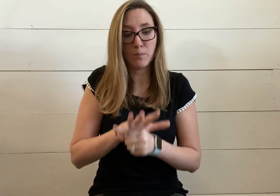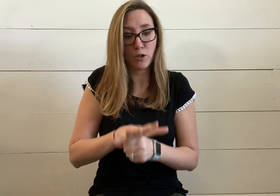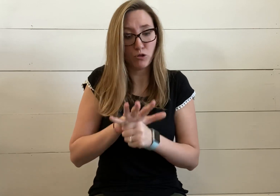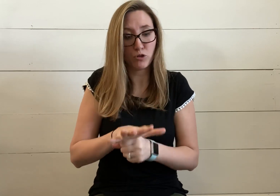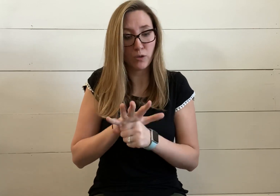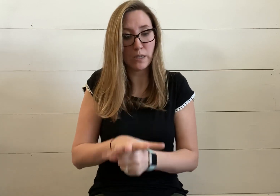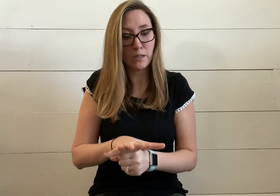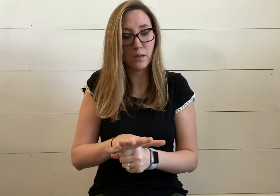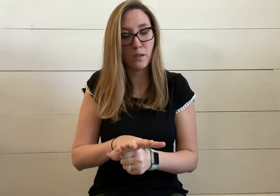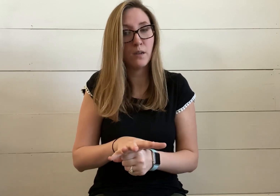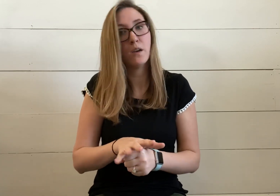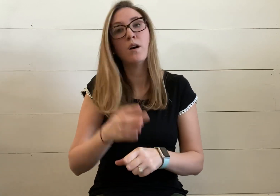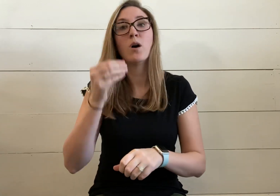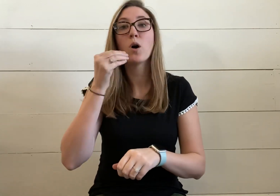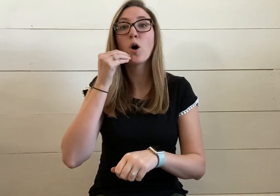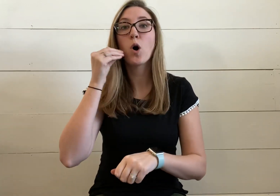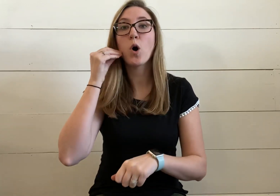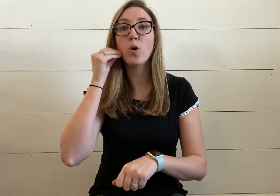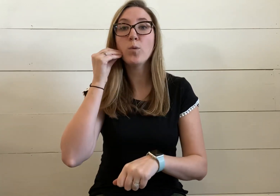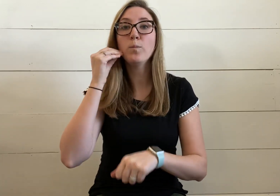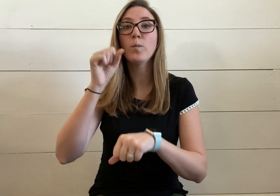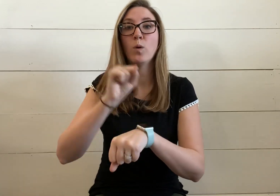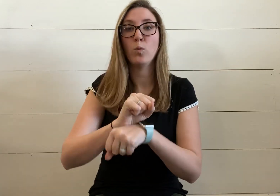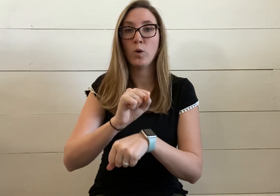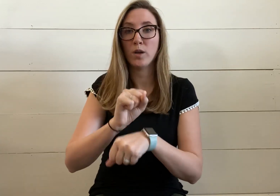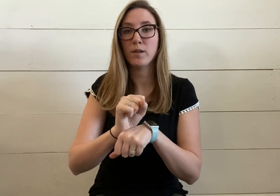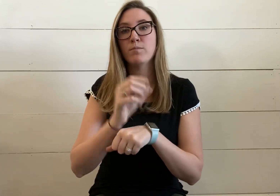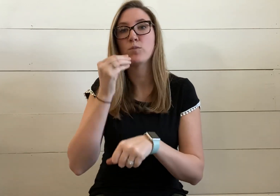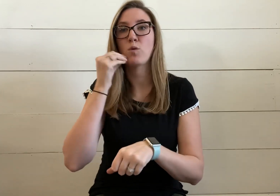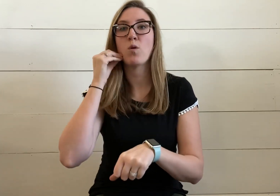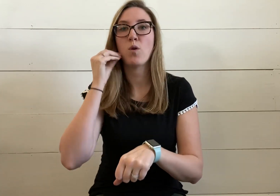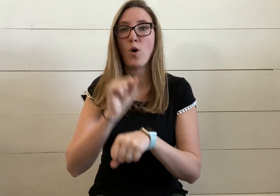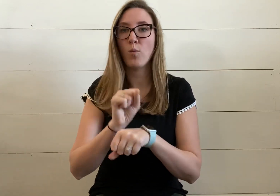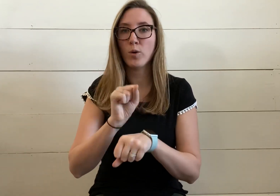pressure, stress, homework, so homework,